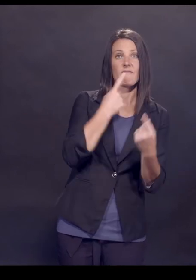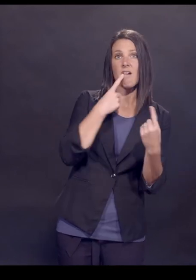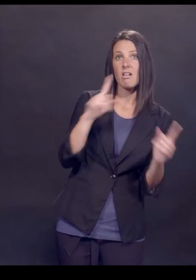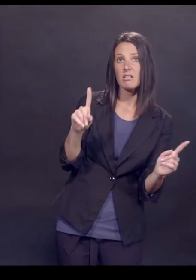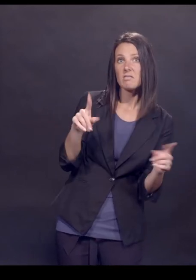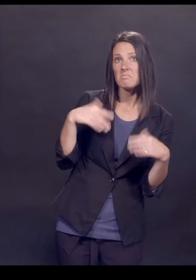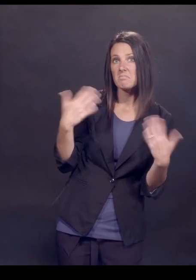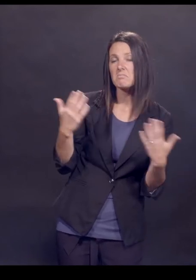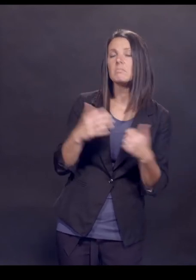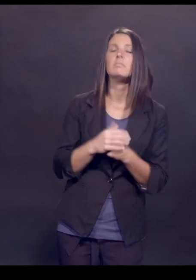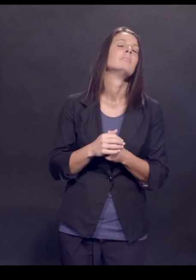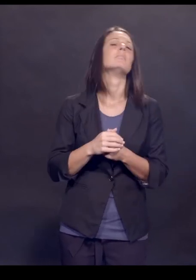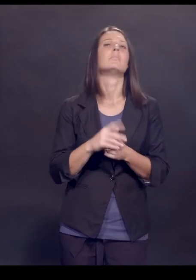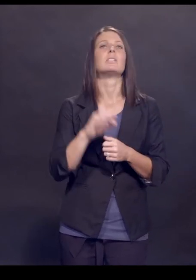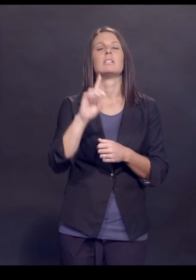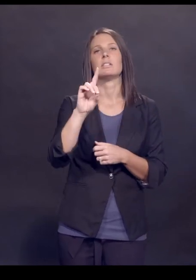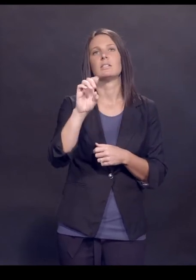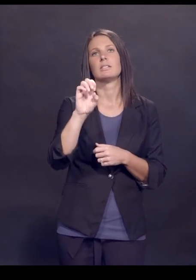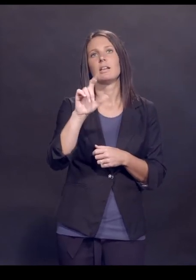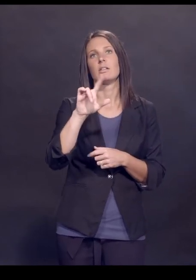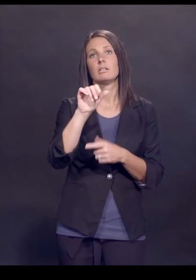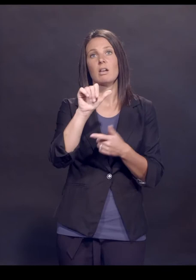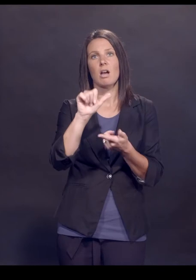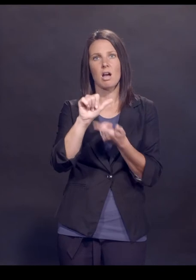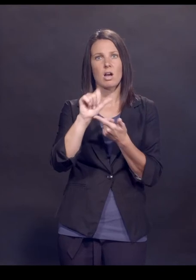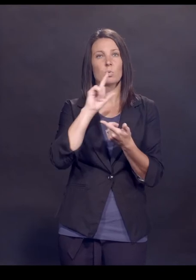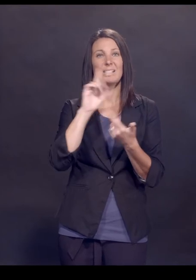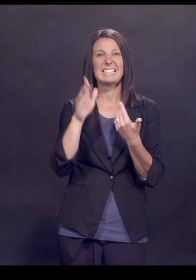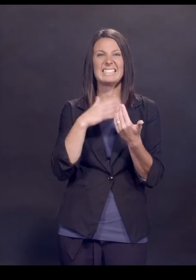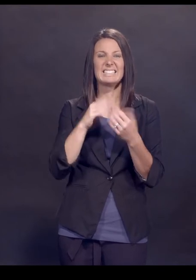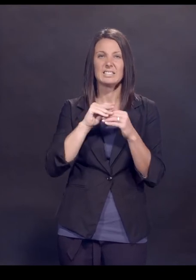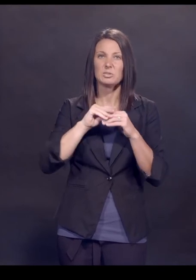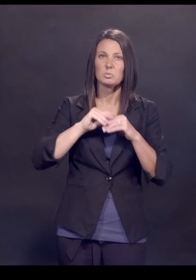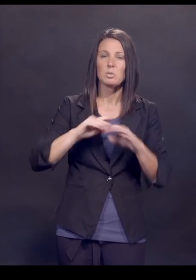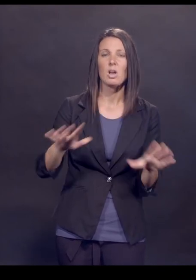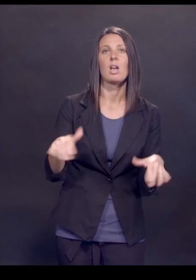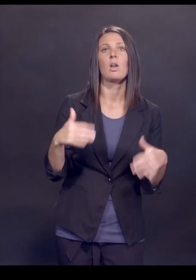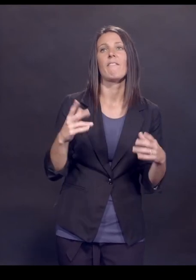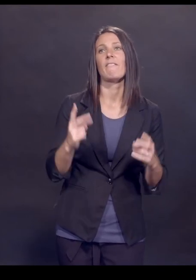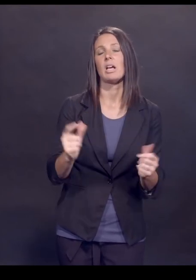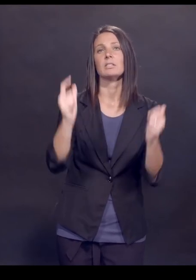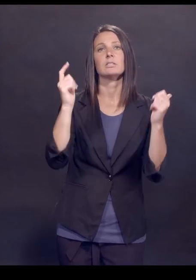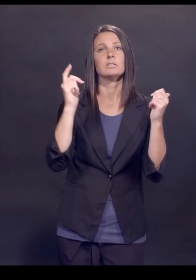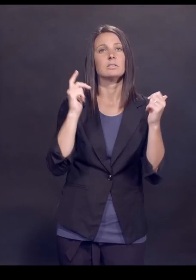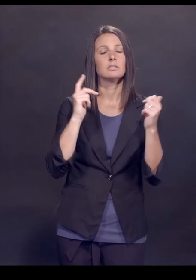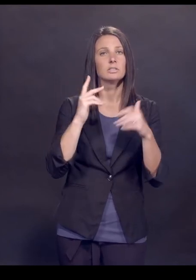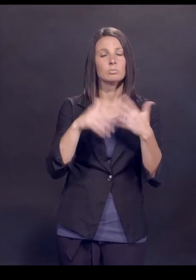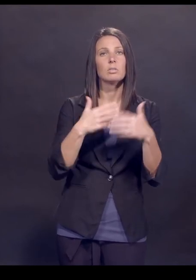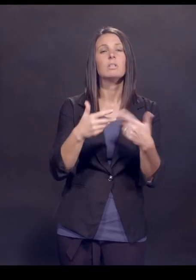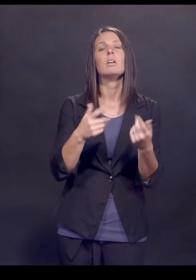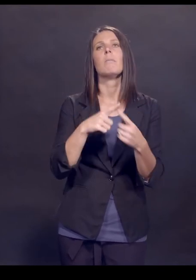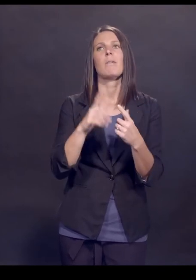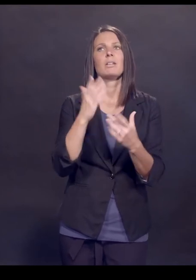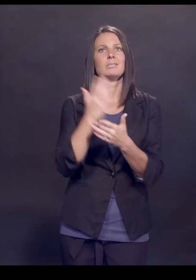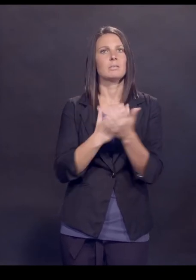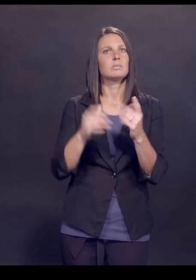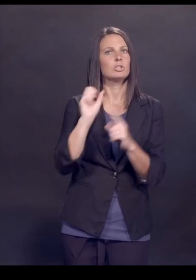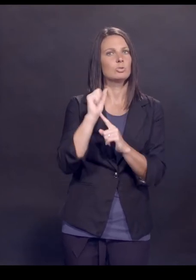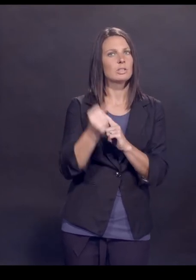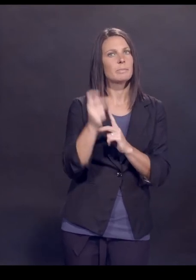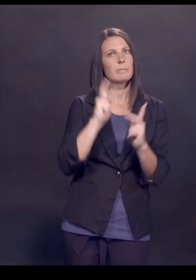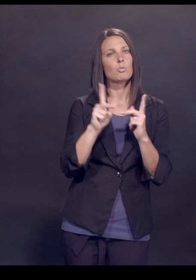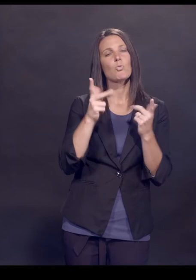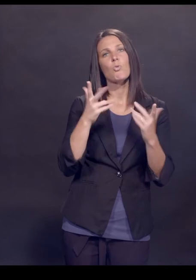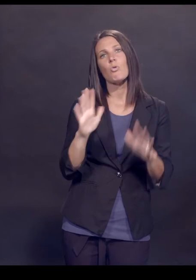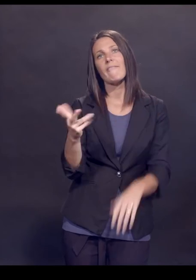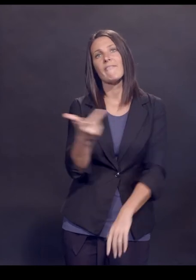Knowing that the Delta seems to be so highly transmissible and there are cases where people who have